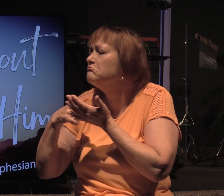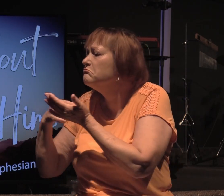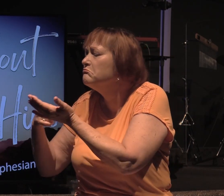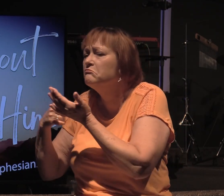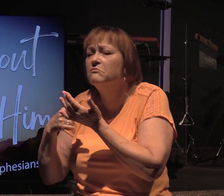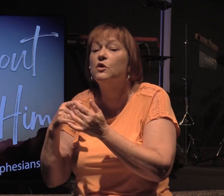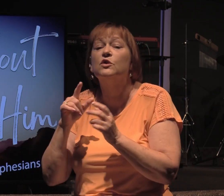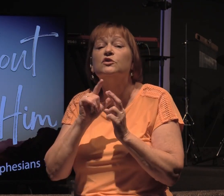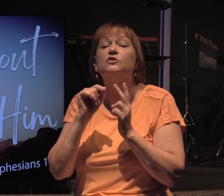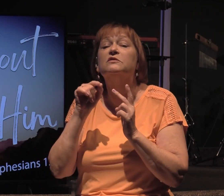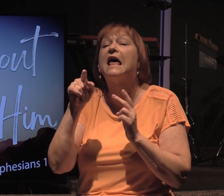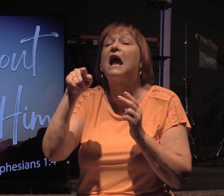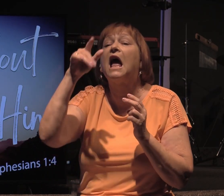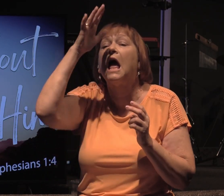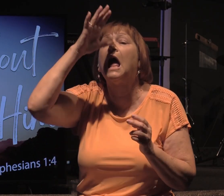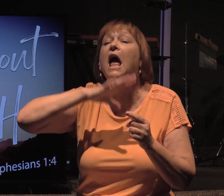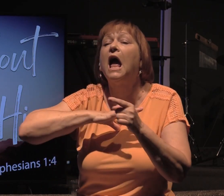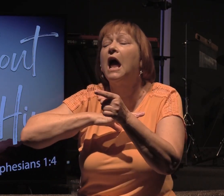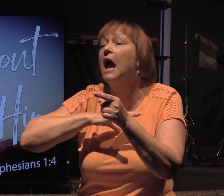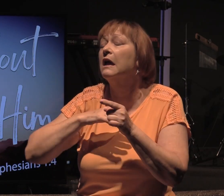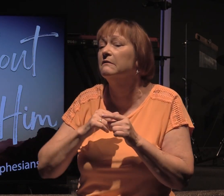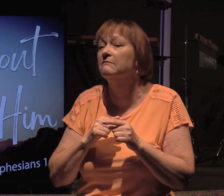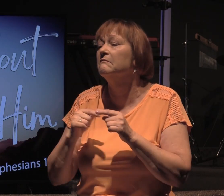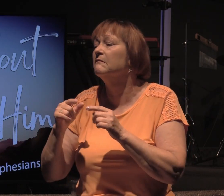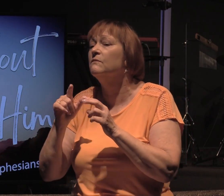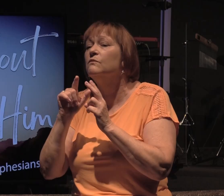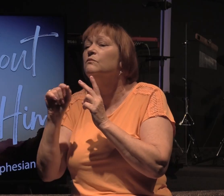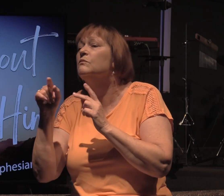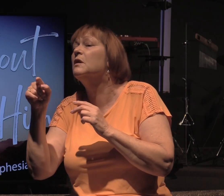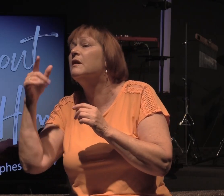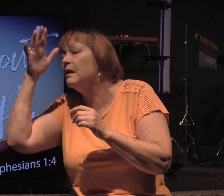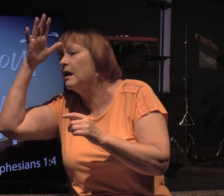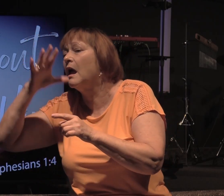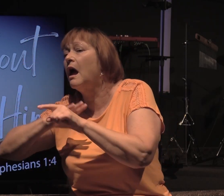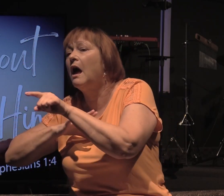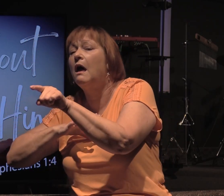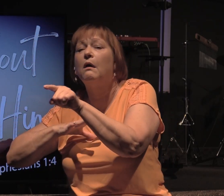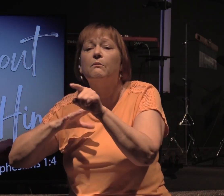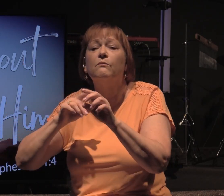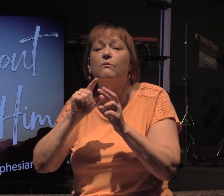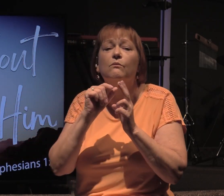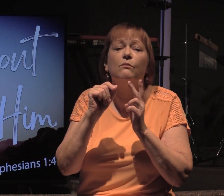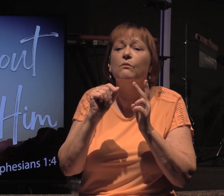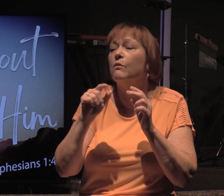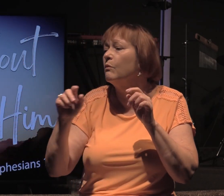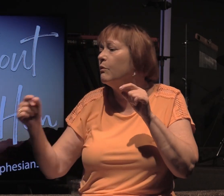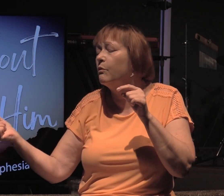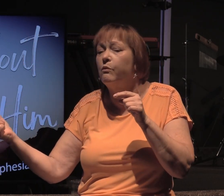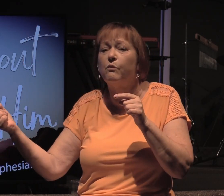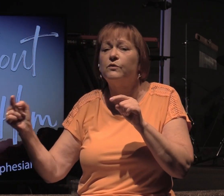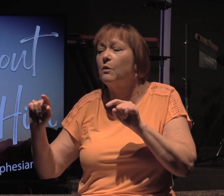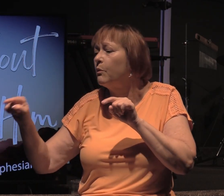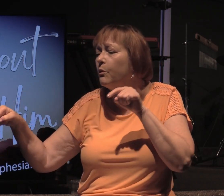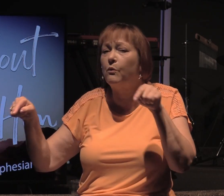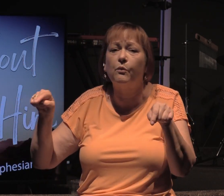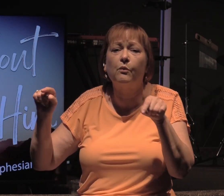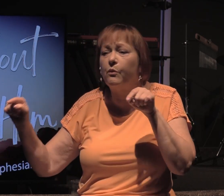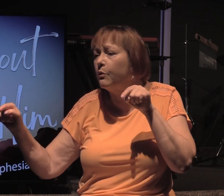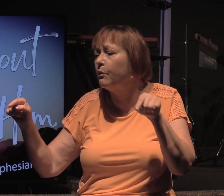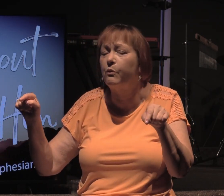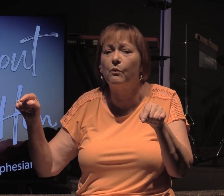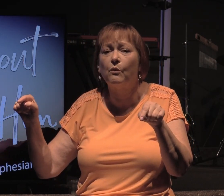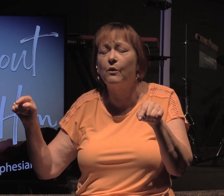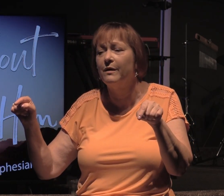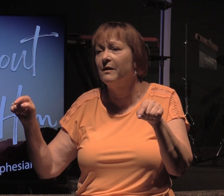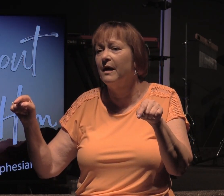Choose this guy. And then the next guy gets to choose. And they choose back and forth. And they're choosing upon their